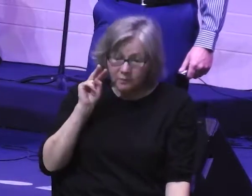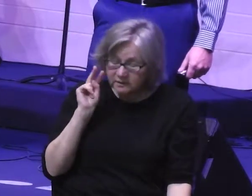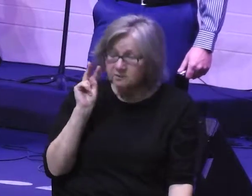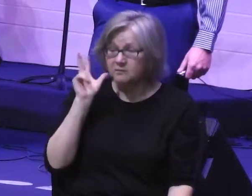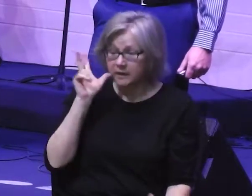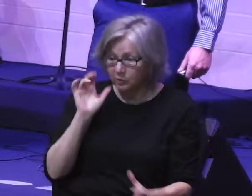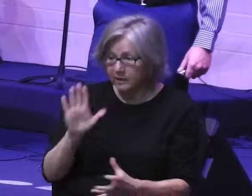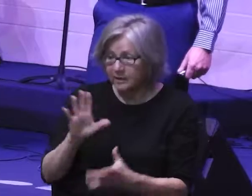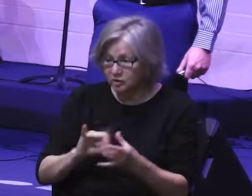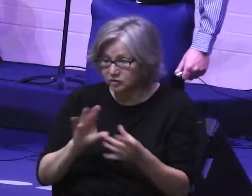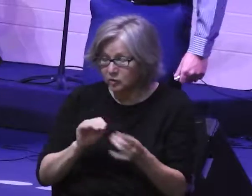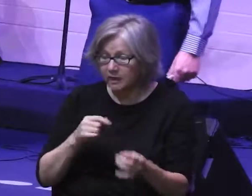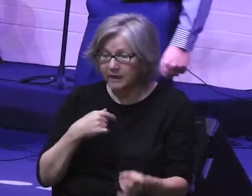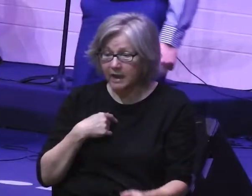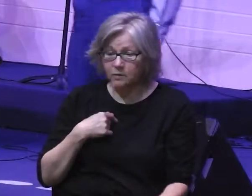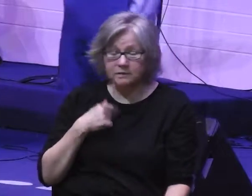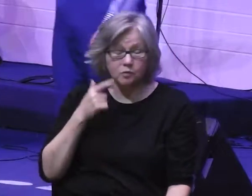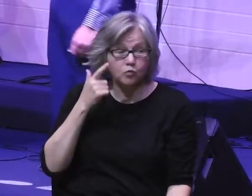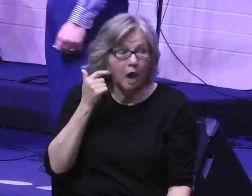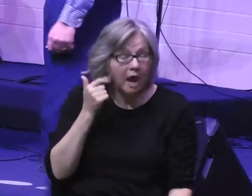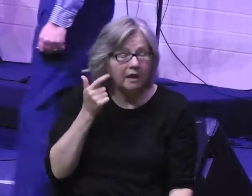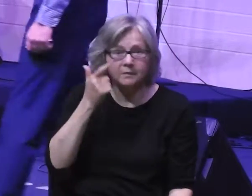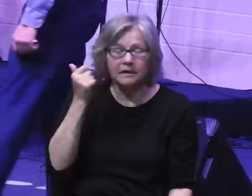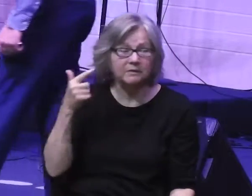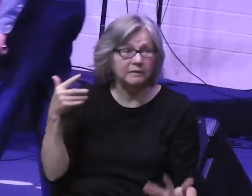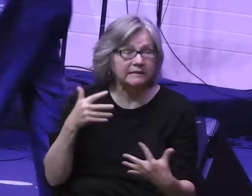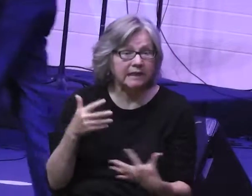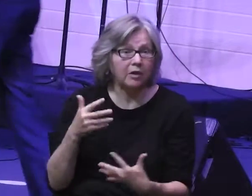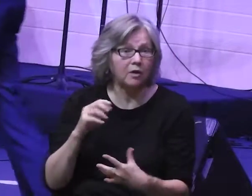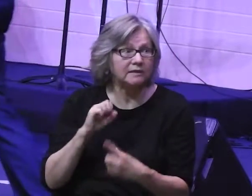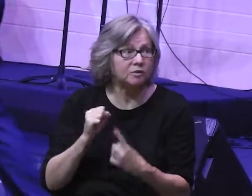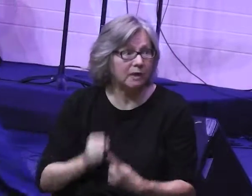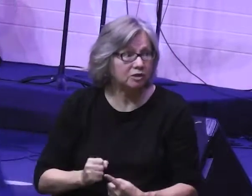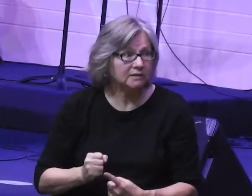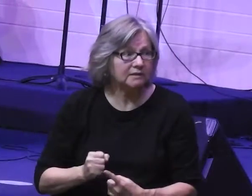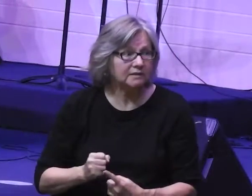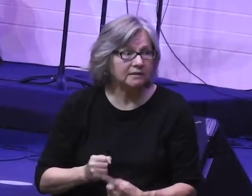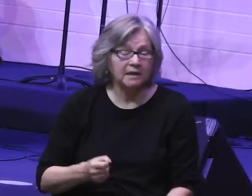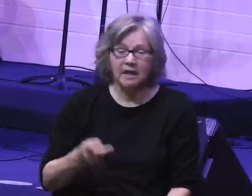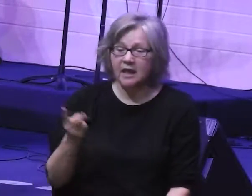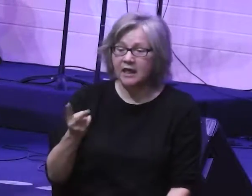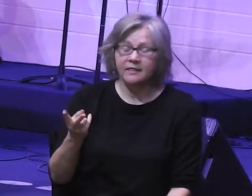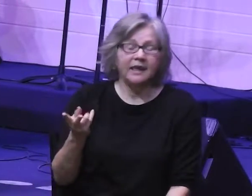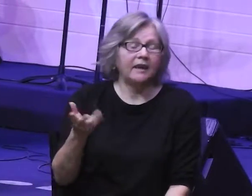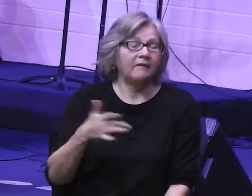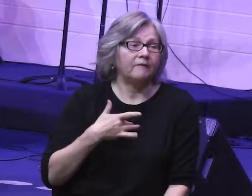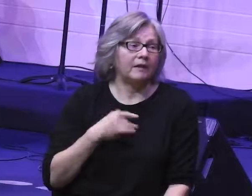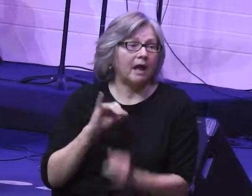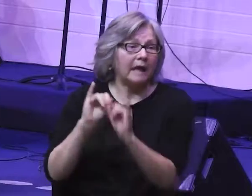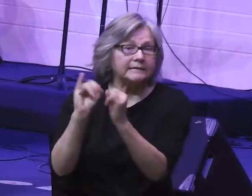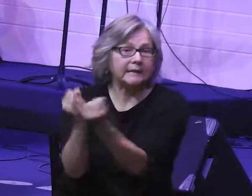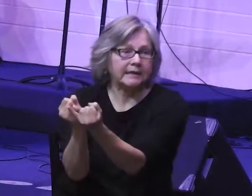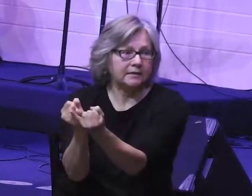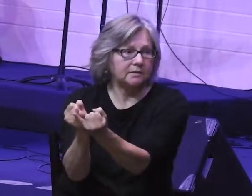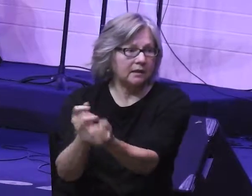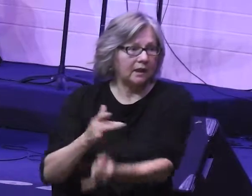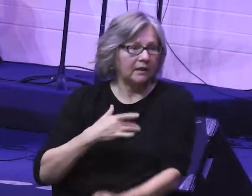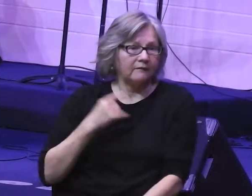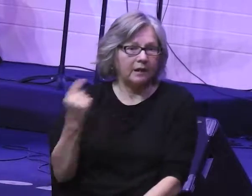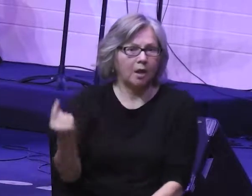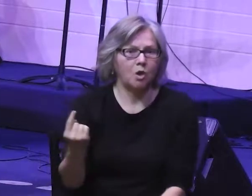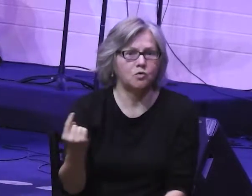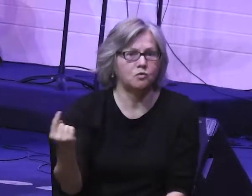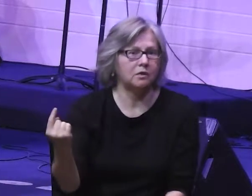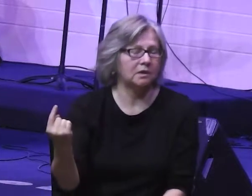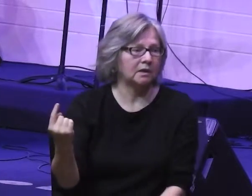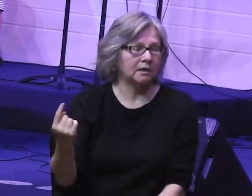like a baby. I mean, really, really scary stuff. These guys feel isolated. They